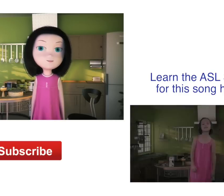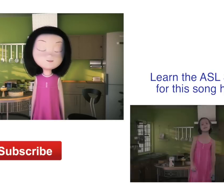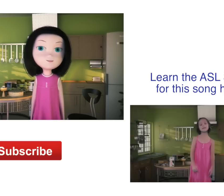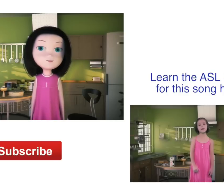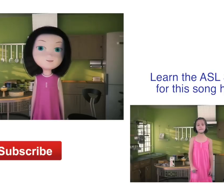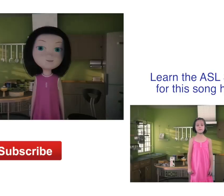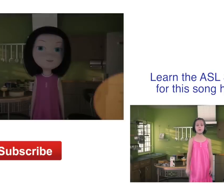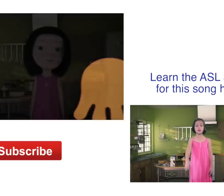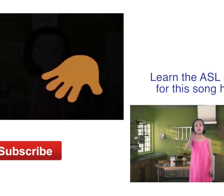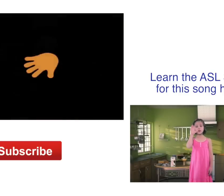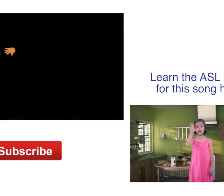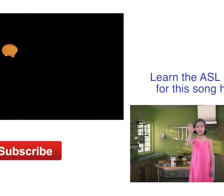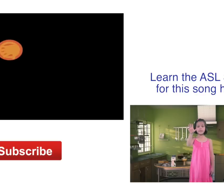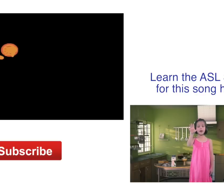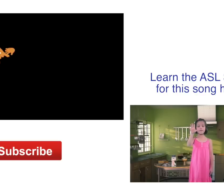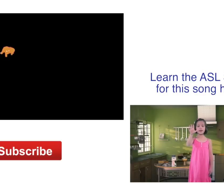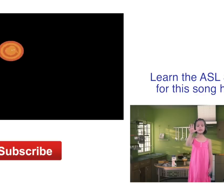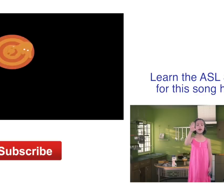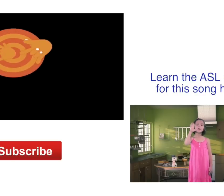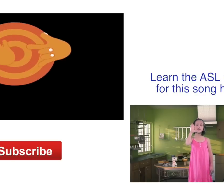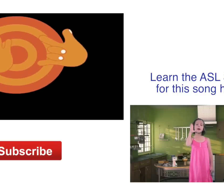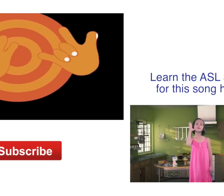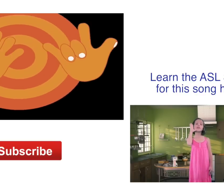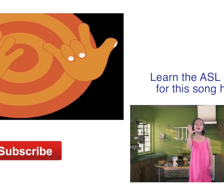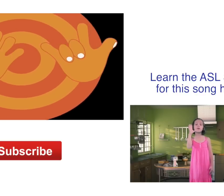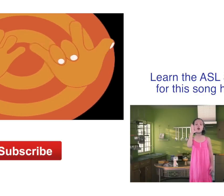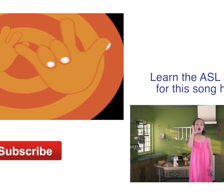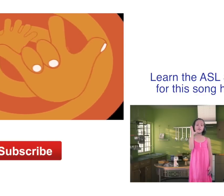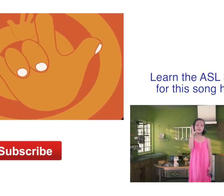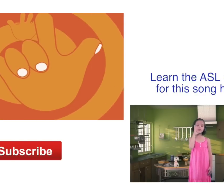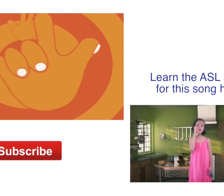This sign for Mommy. You take your five hand and you tap your thumb on your chin.